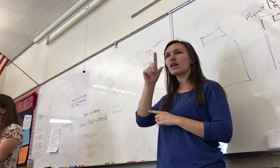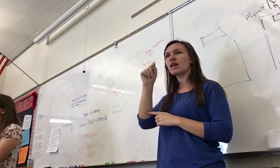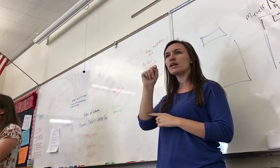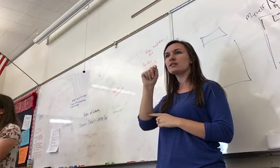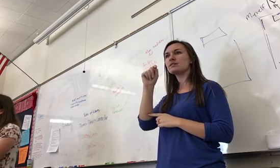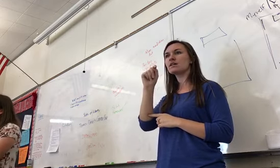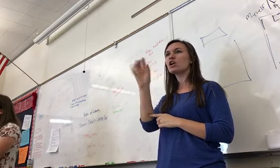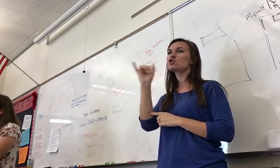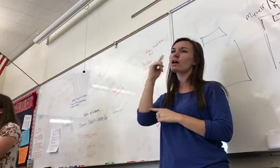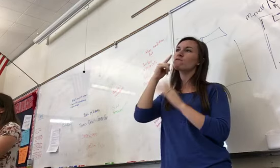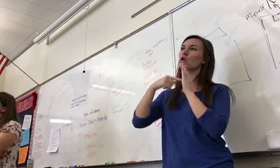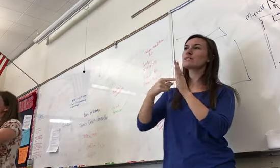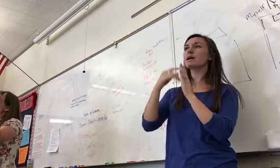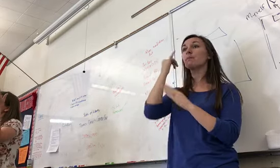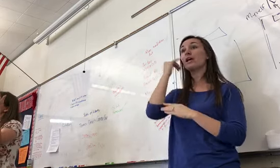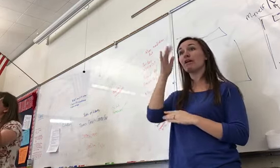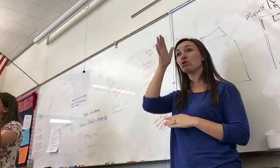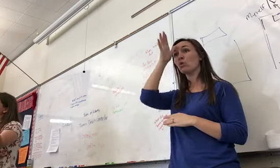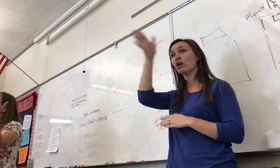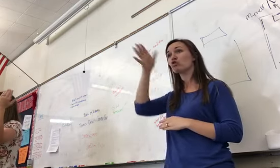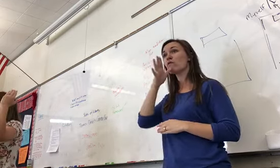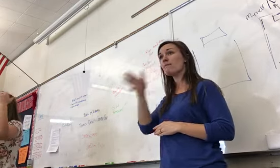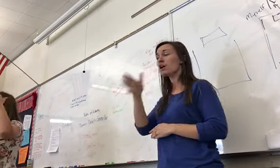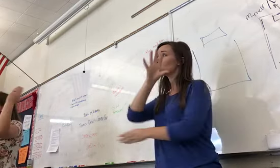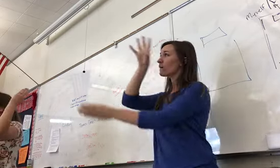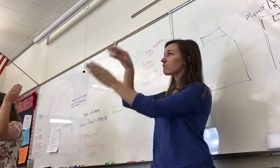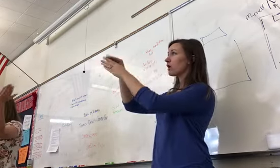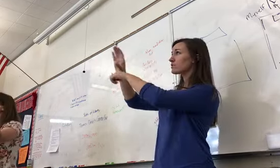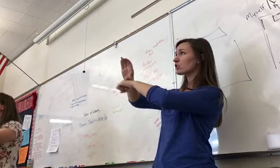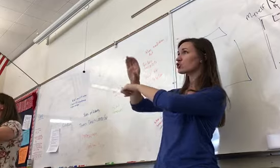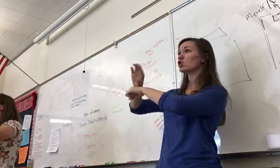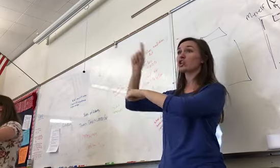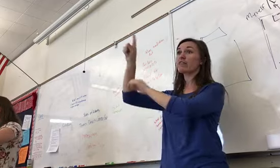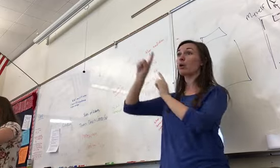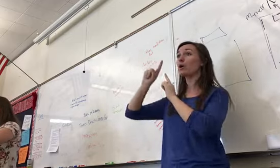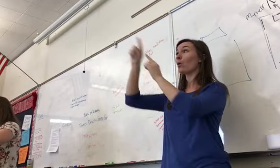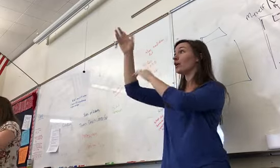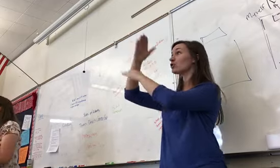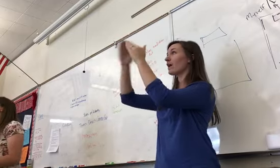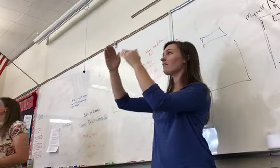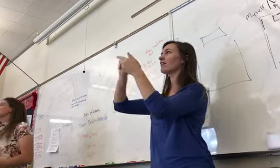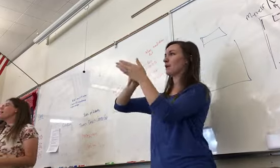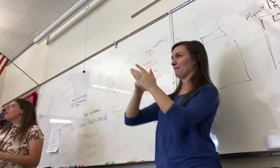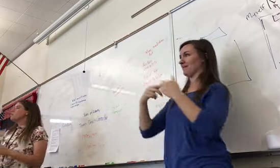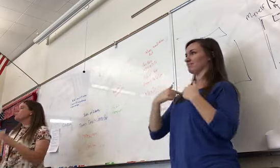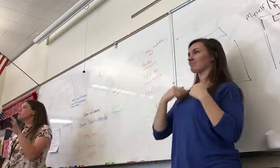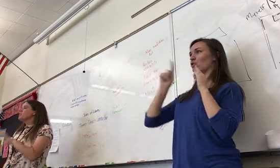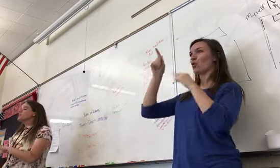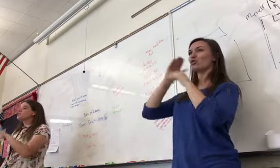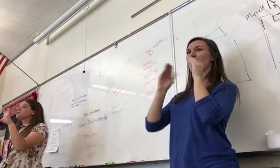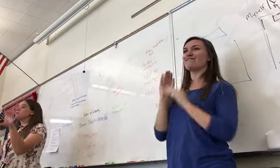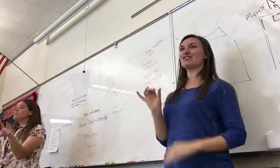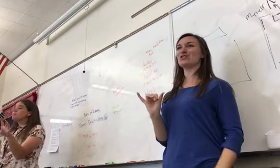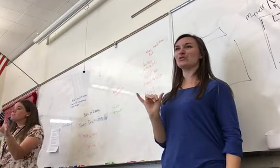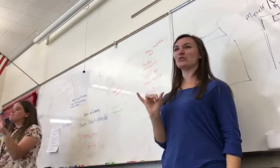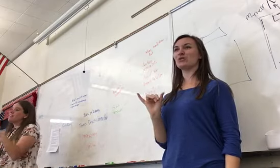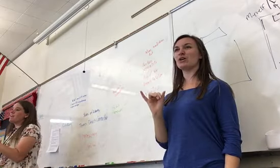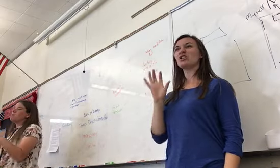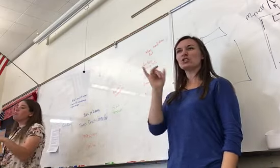had the Church and they were going to heaven, then you would go to heaven. That was religious freedom, as in they came